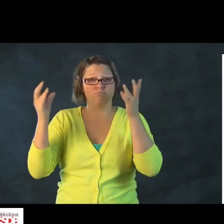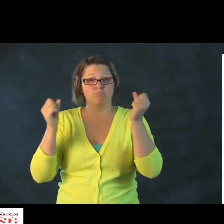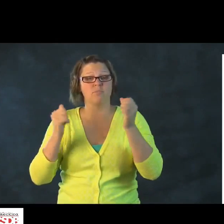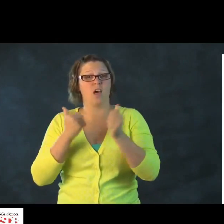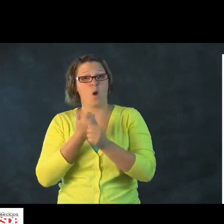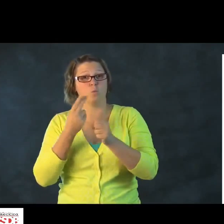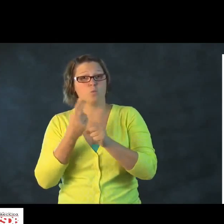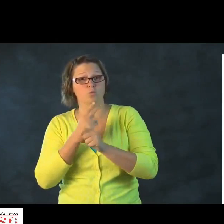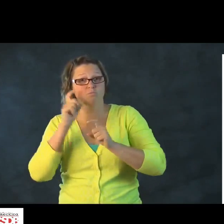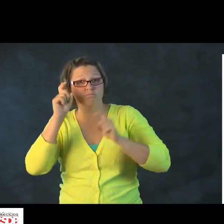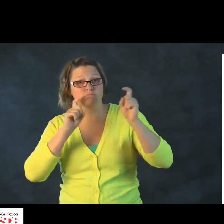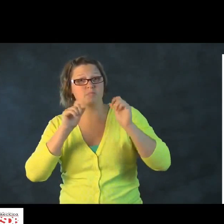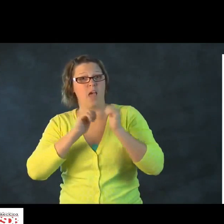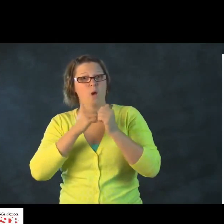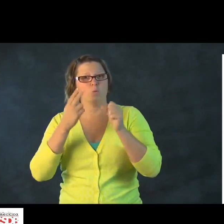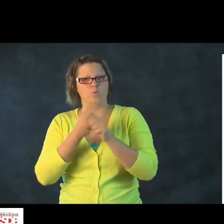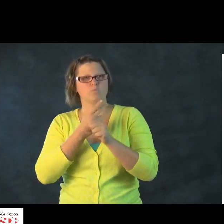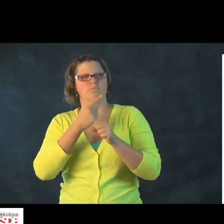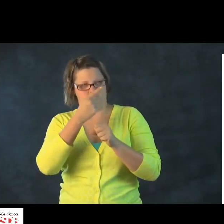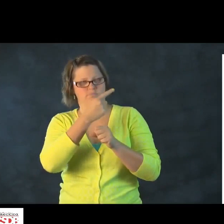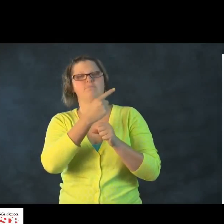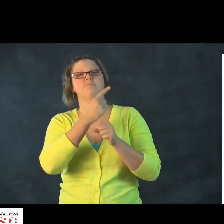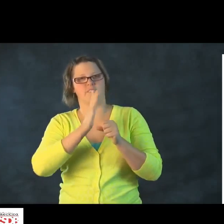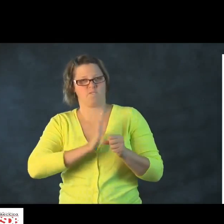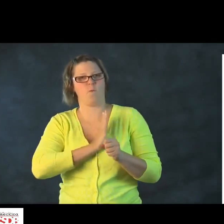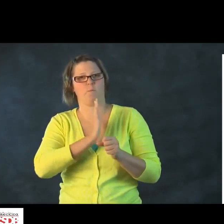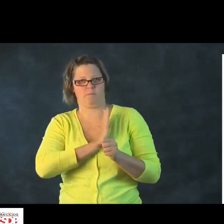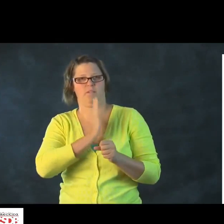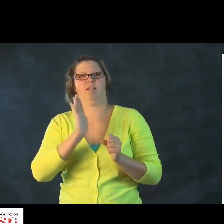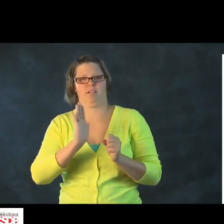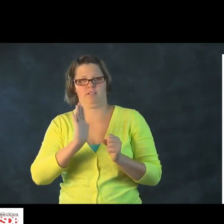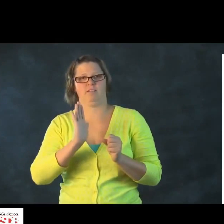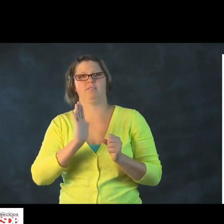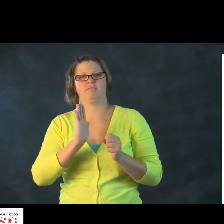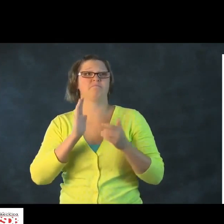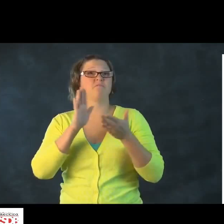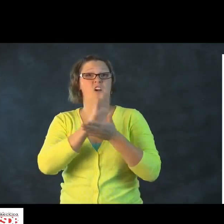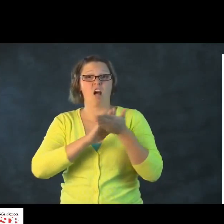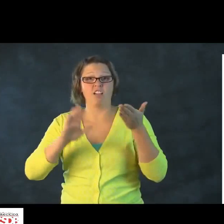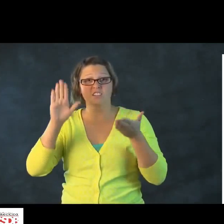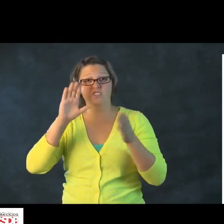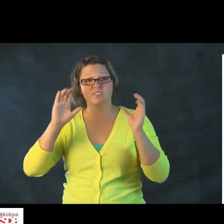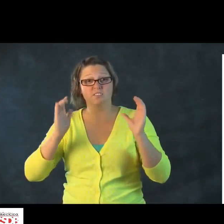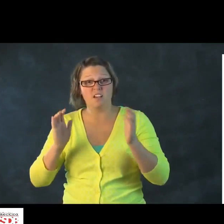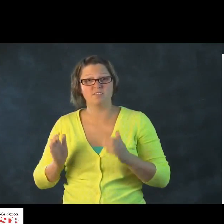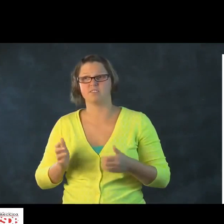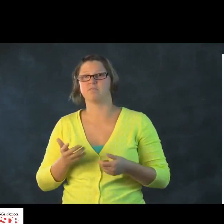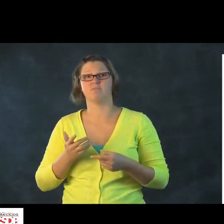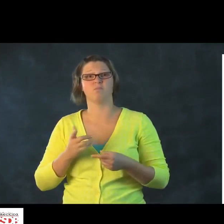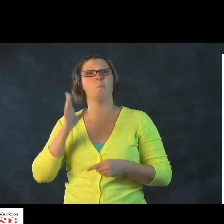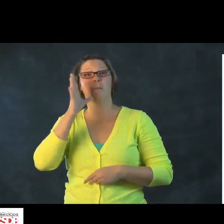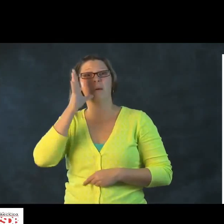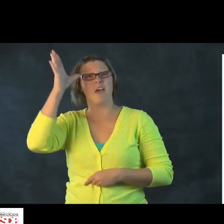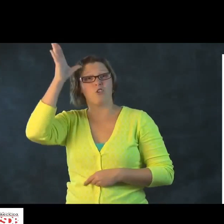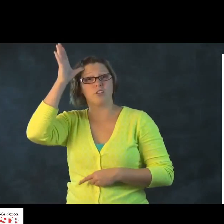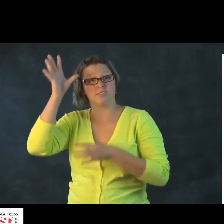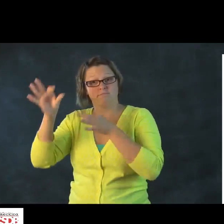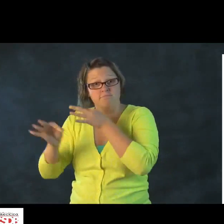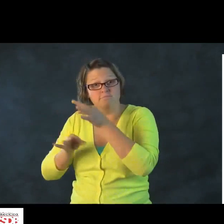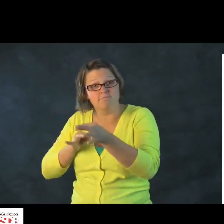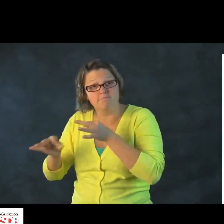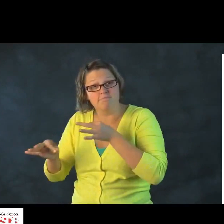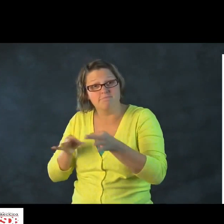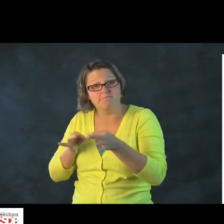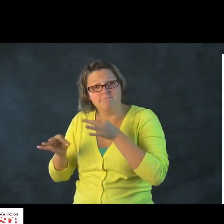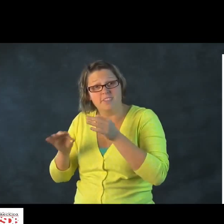language, how to use sign language, how to use your expressions. That would be considered a formal setting. This includes college as well,